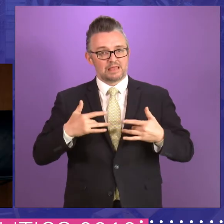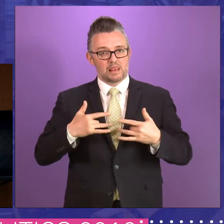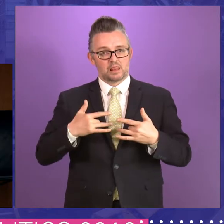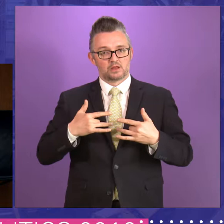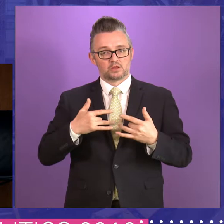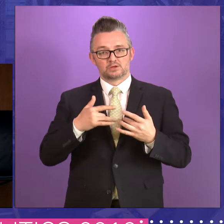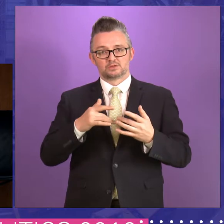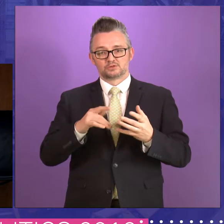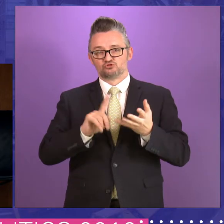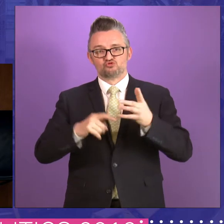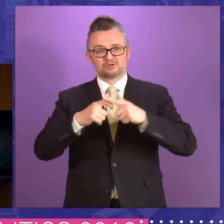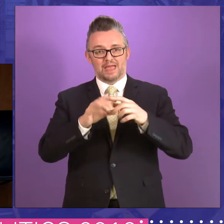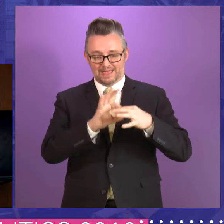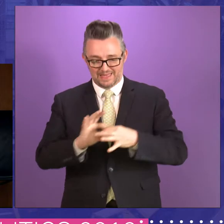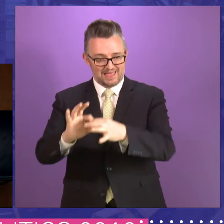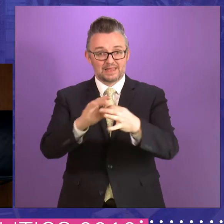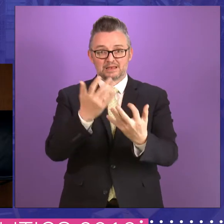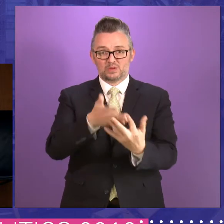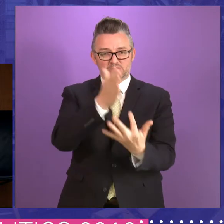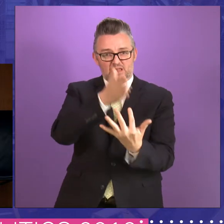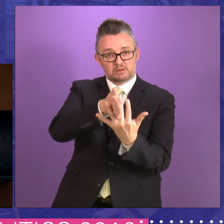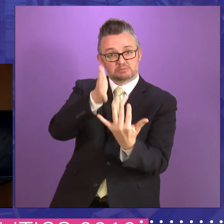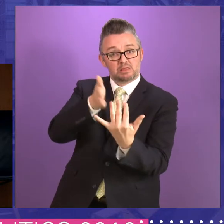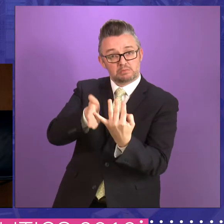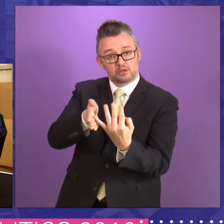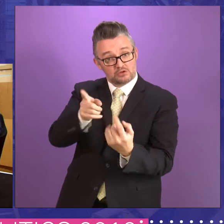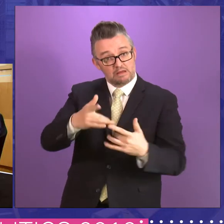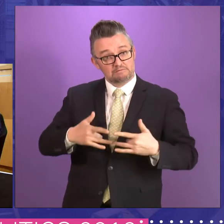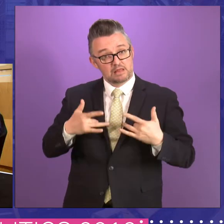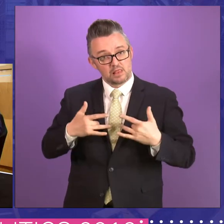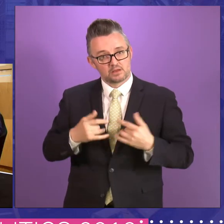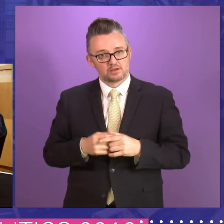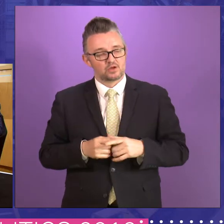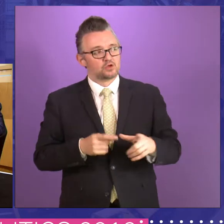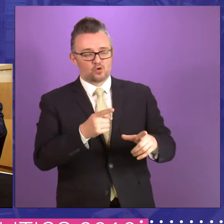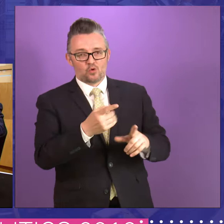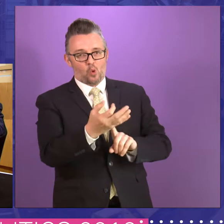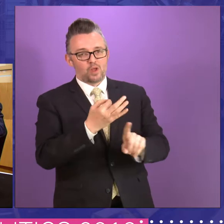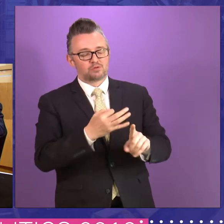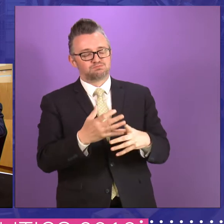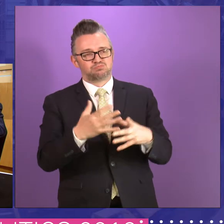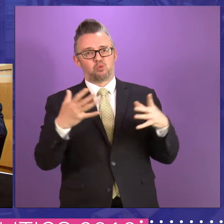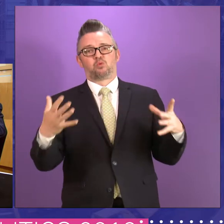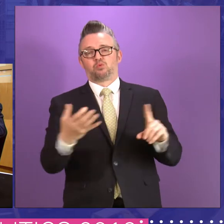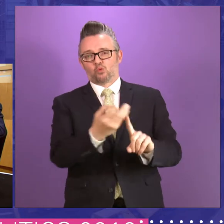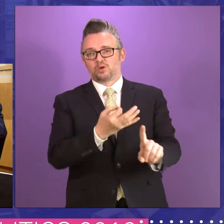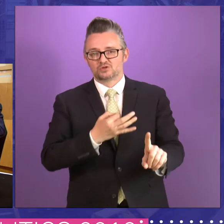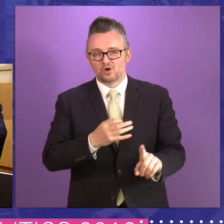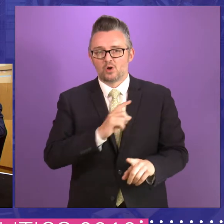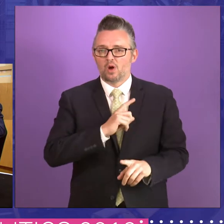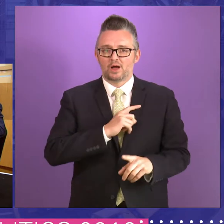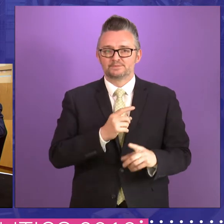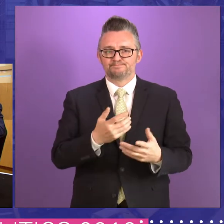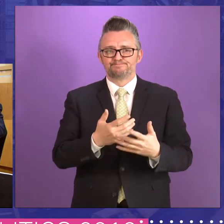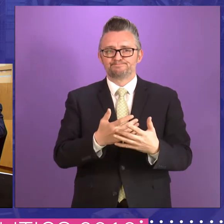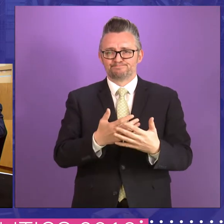concept of the union and the unionist identity in the UK? Well, that's a, a huge question. I think the one that's, that many people ask about, you